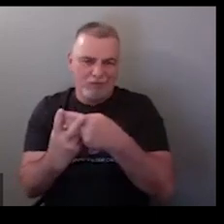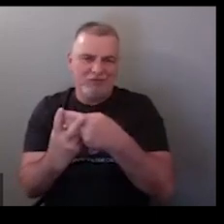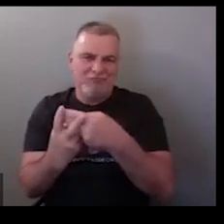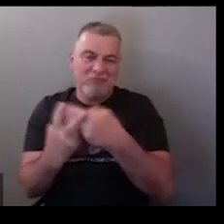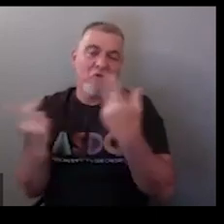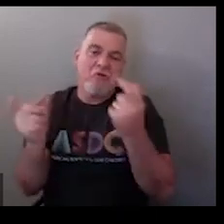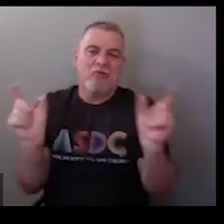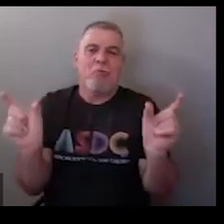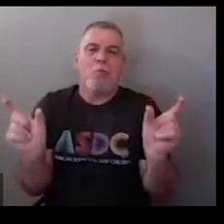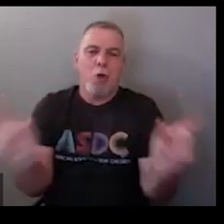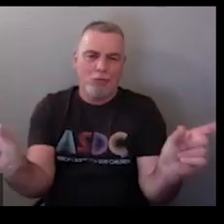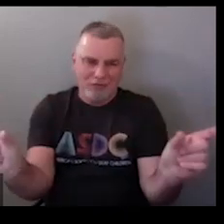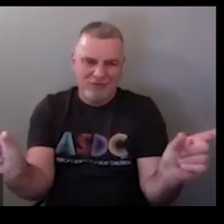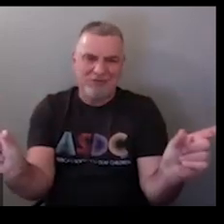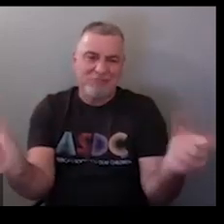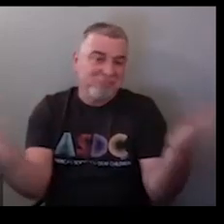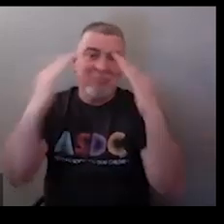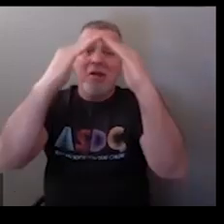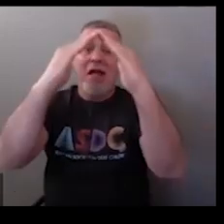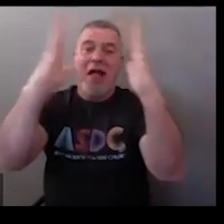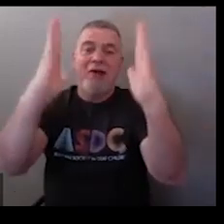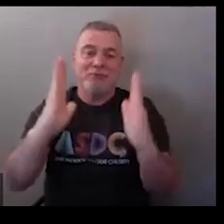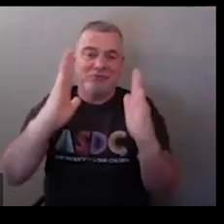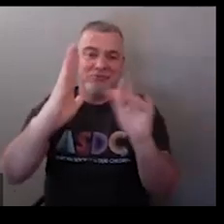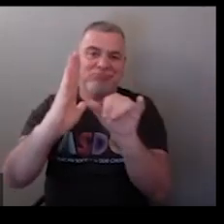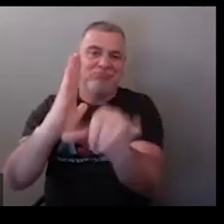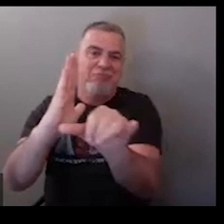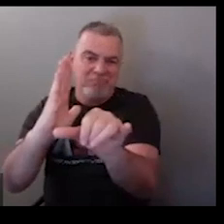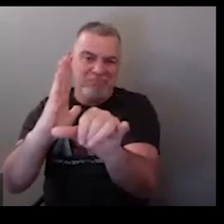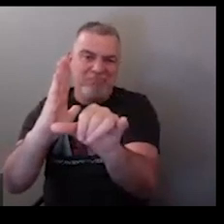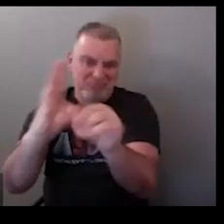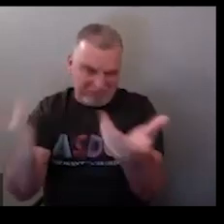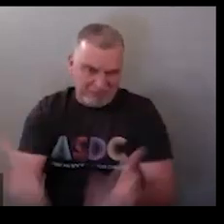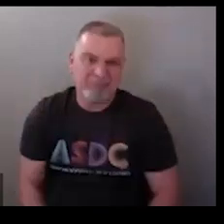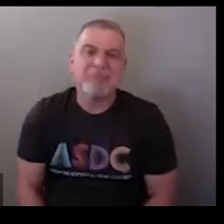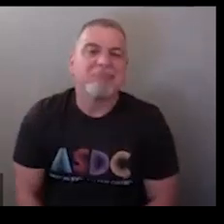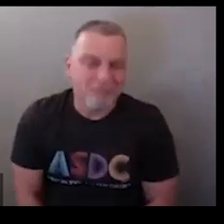quarantine or quarantine or quarantine